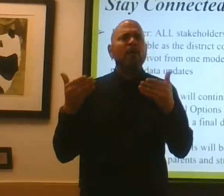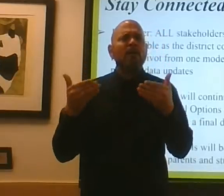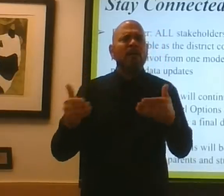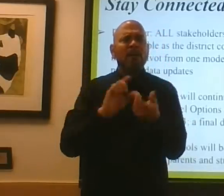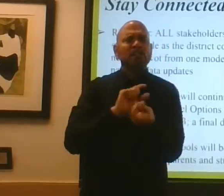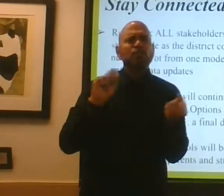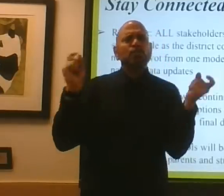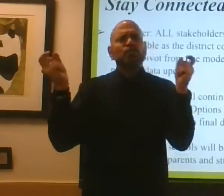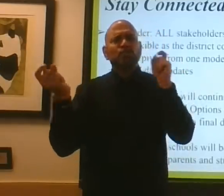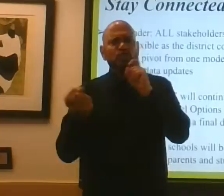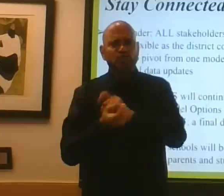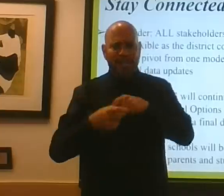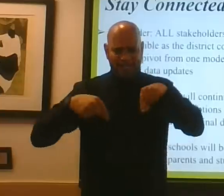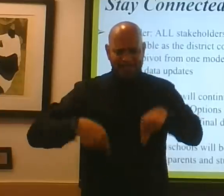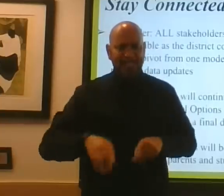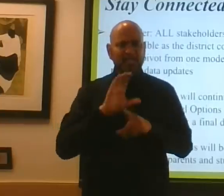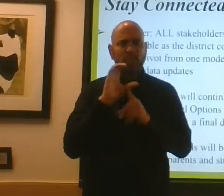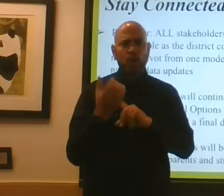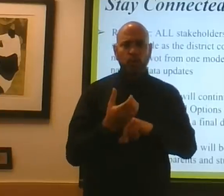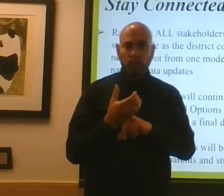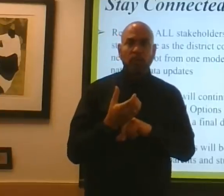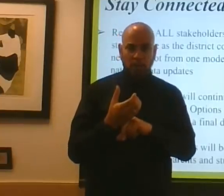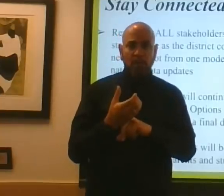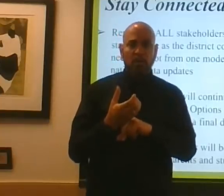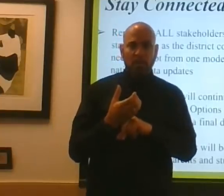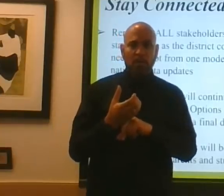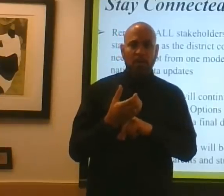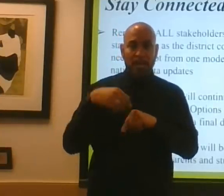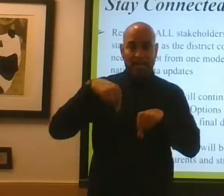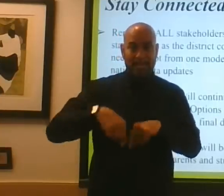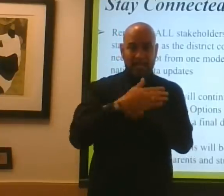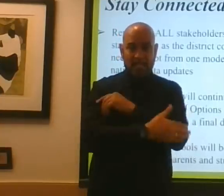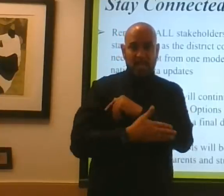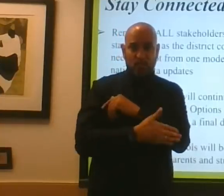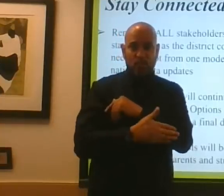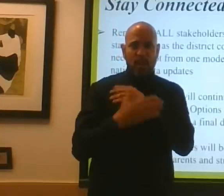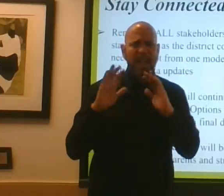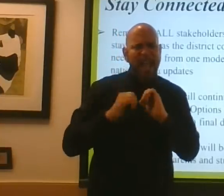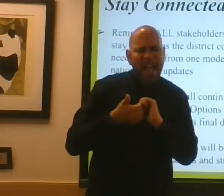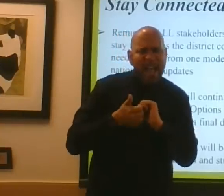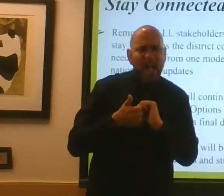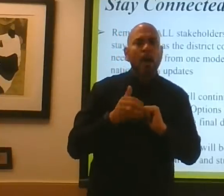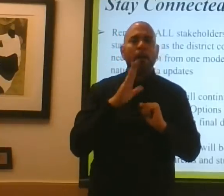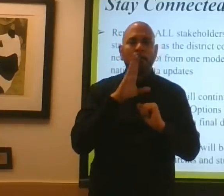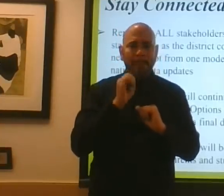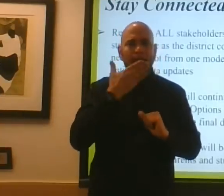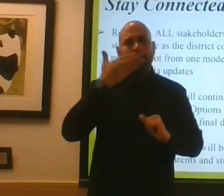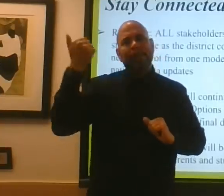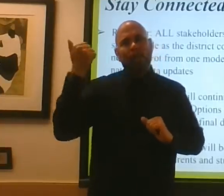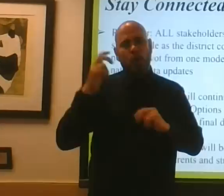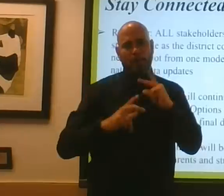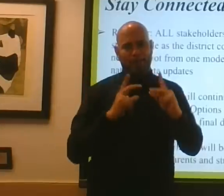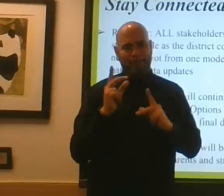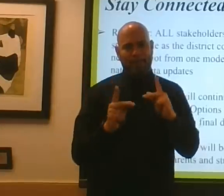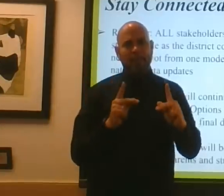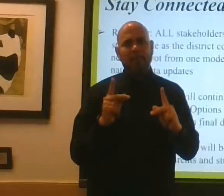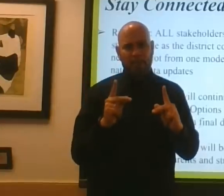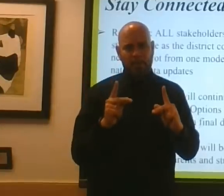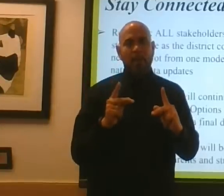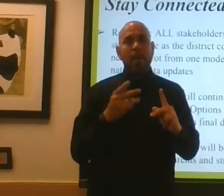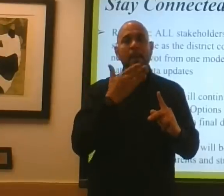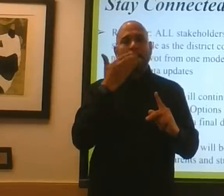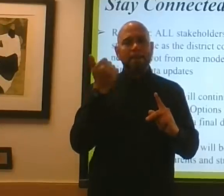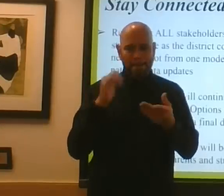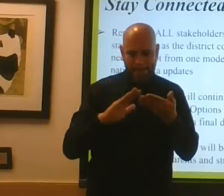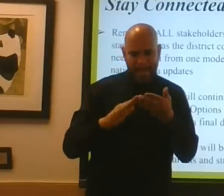the culture in this country by being better people, being a